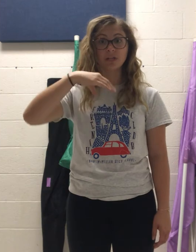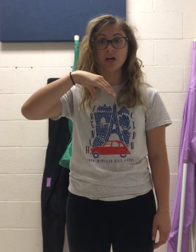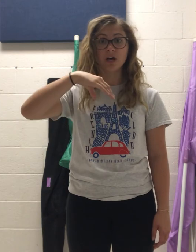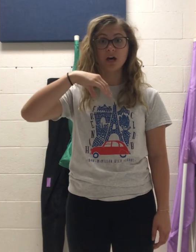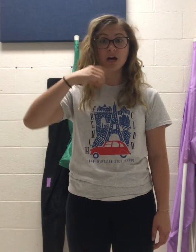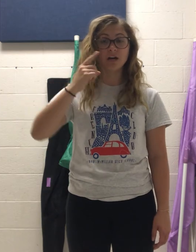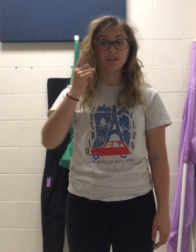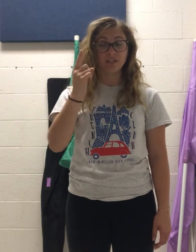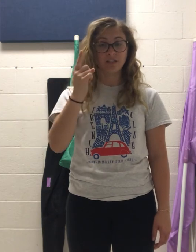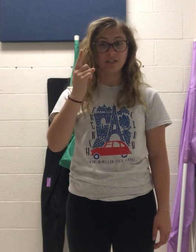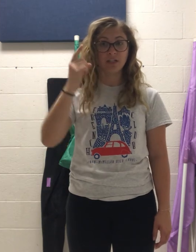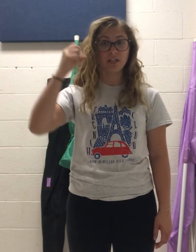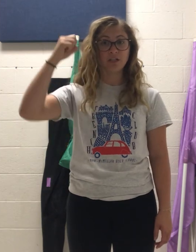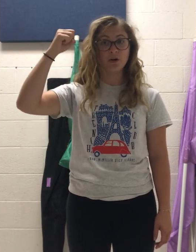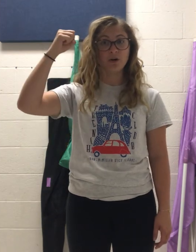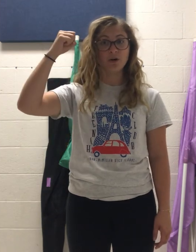la, ti, do.